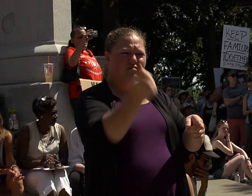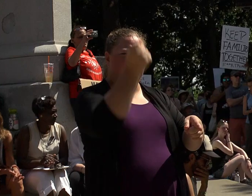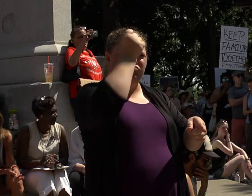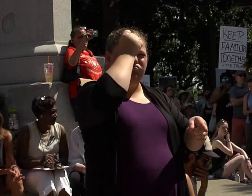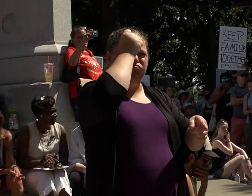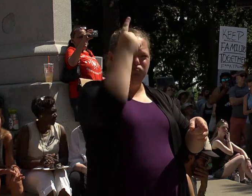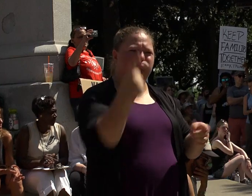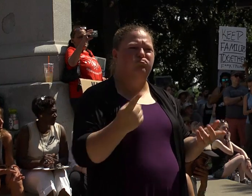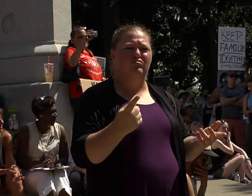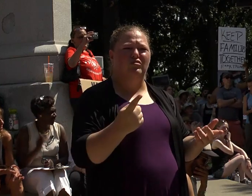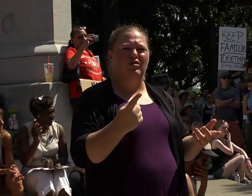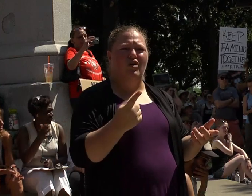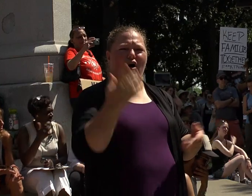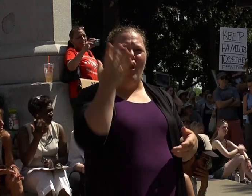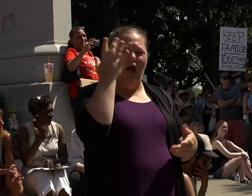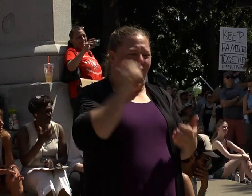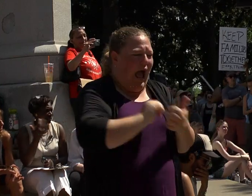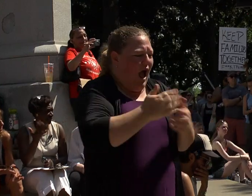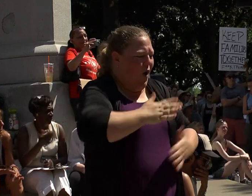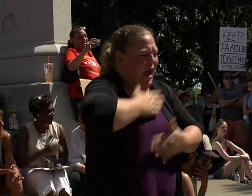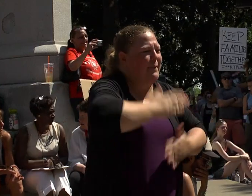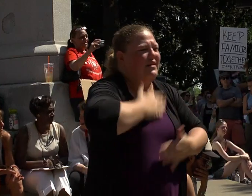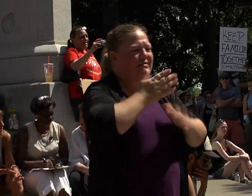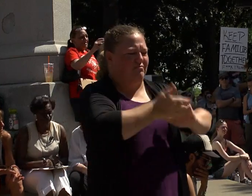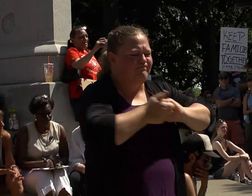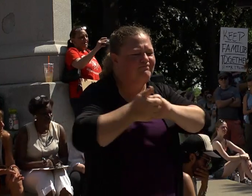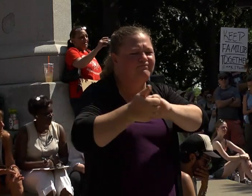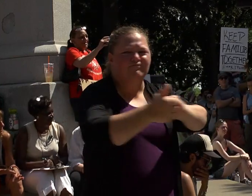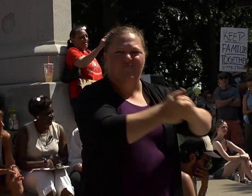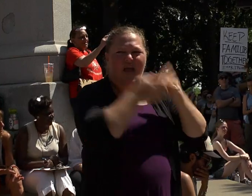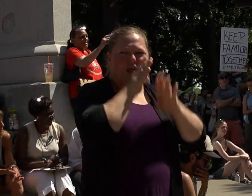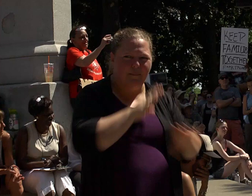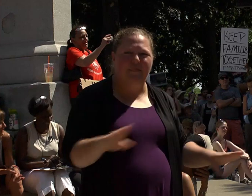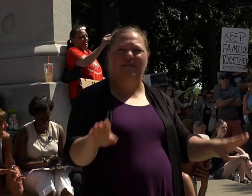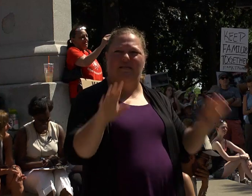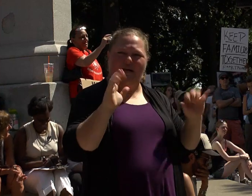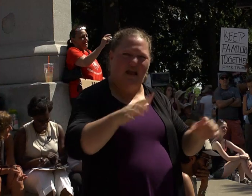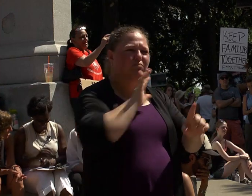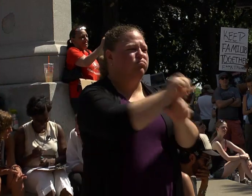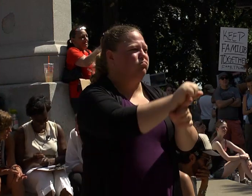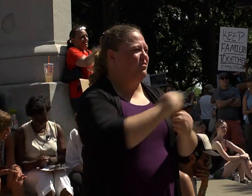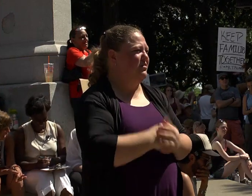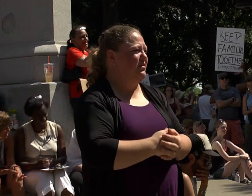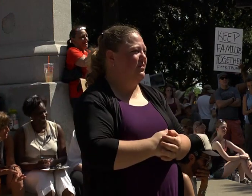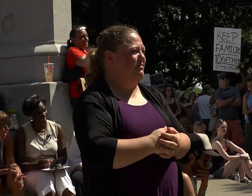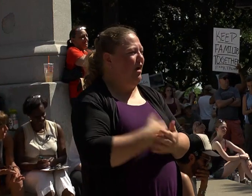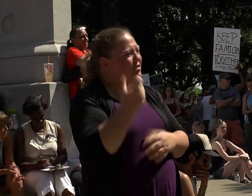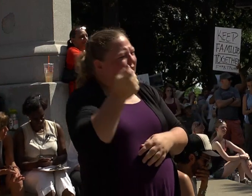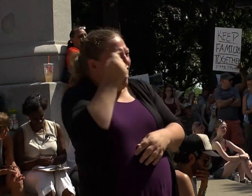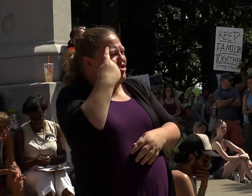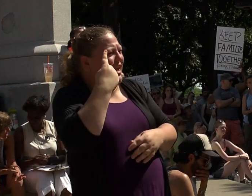what the cause of happiness and harmony and peace is and what the cause